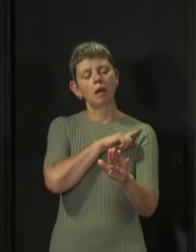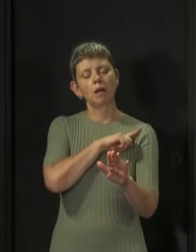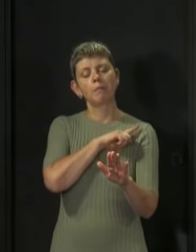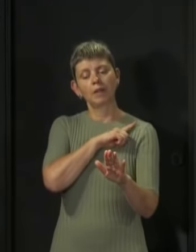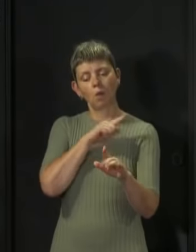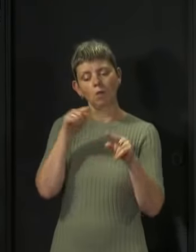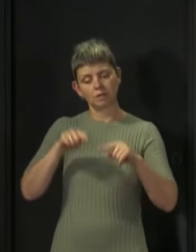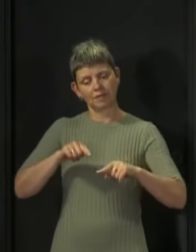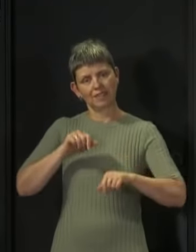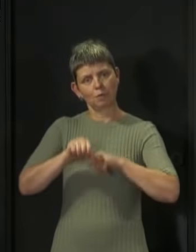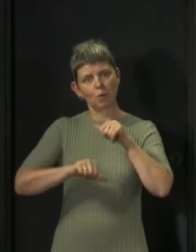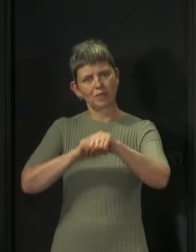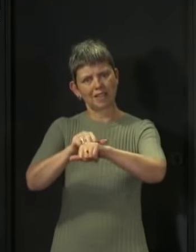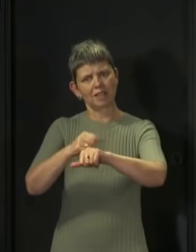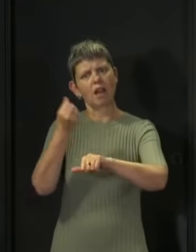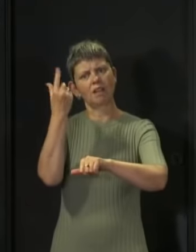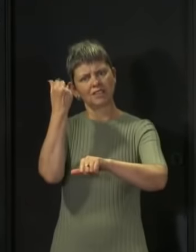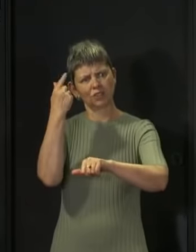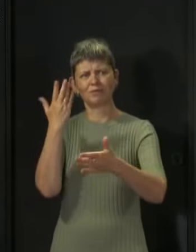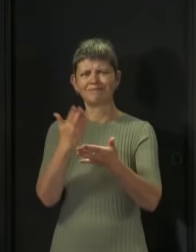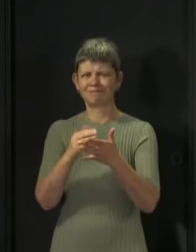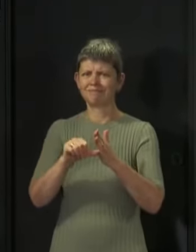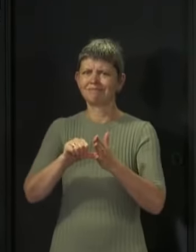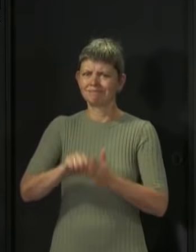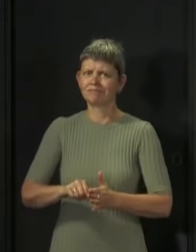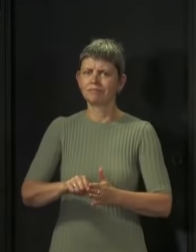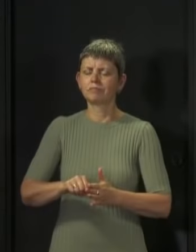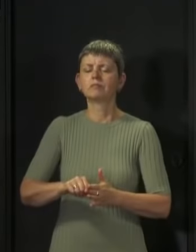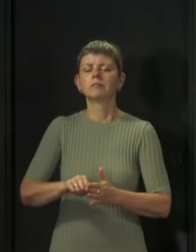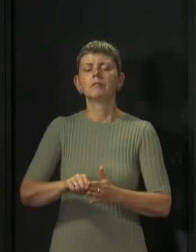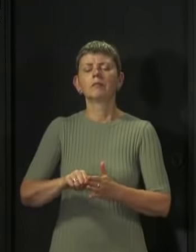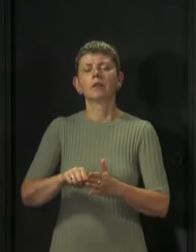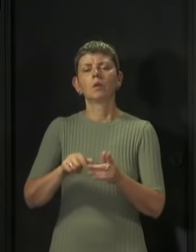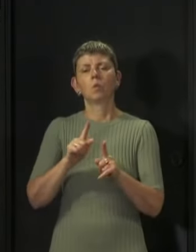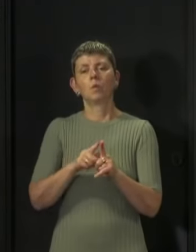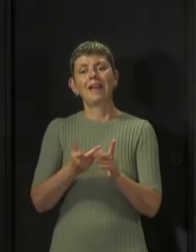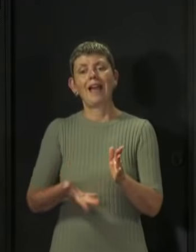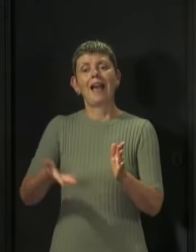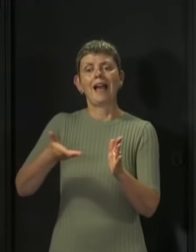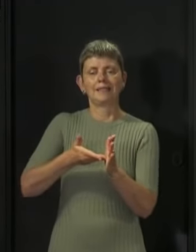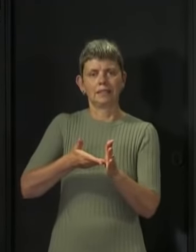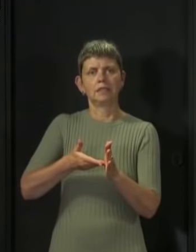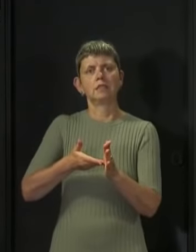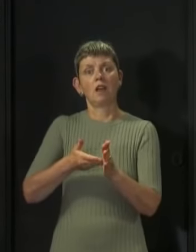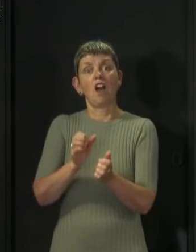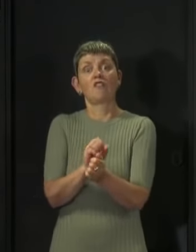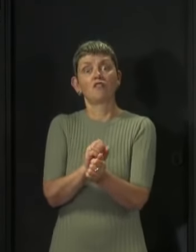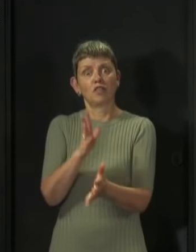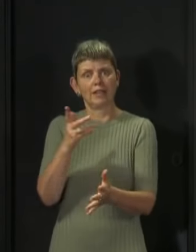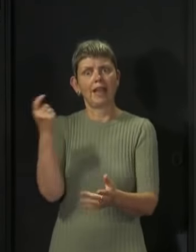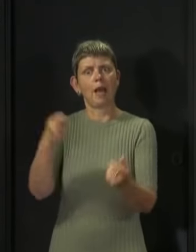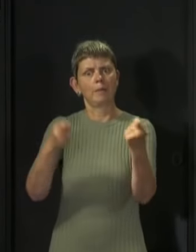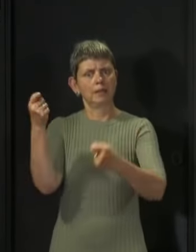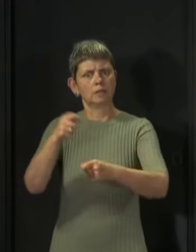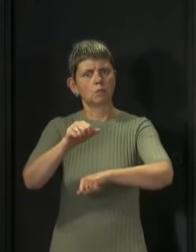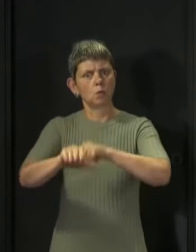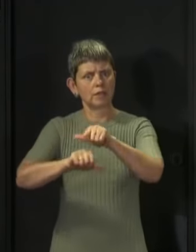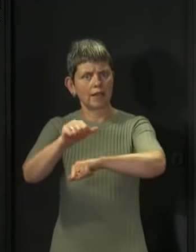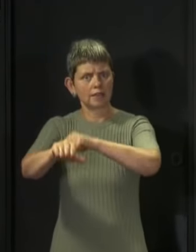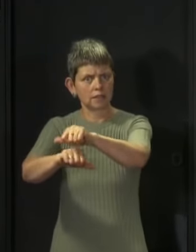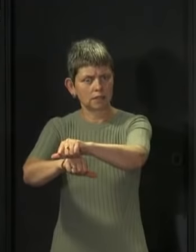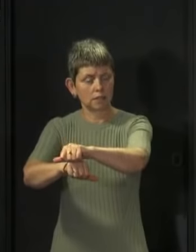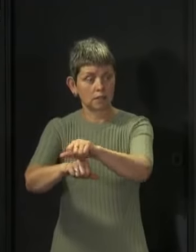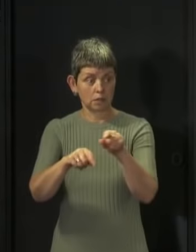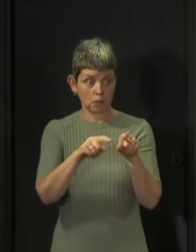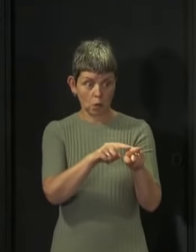we have made sure this year that there is an appeals process, a free appeals process for anybody whose teacher